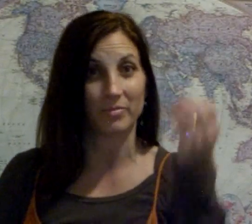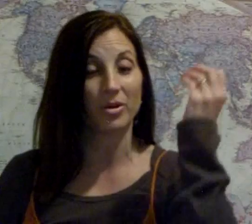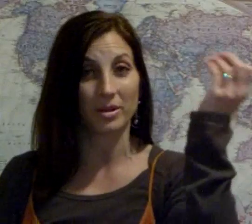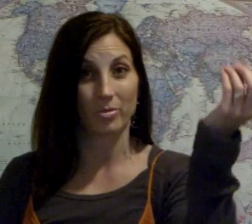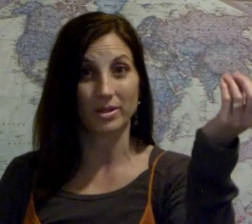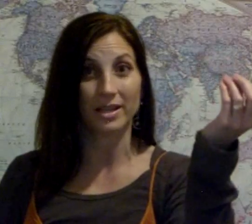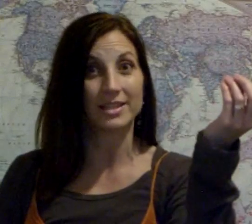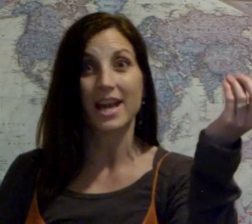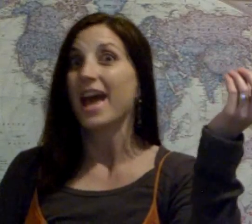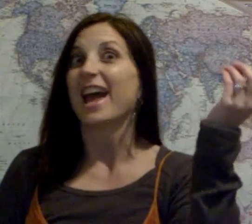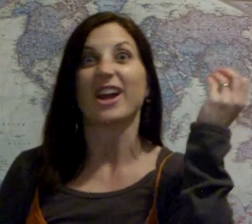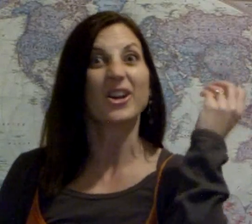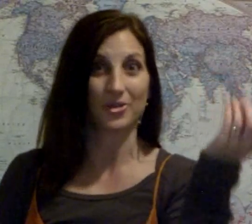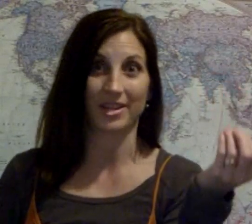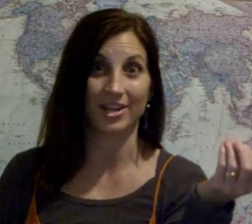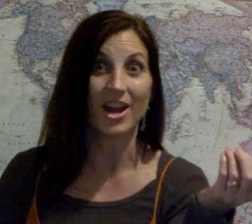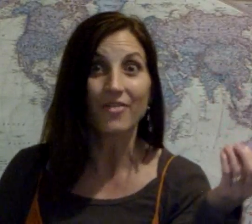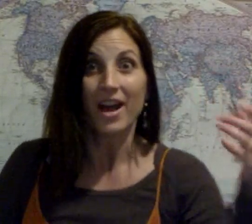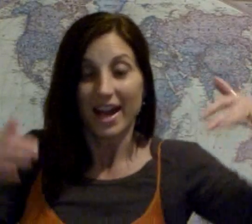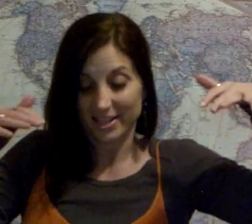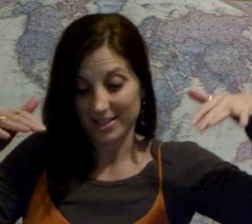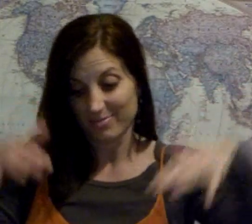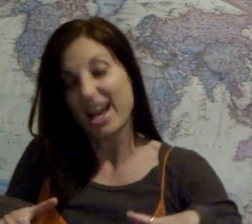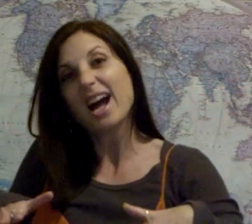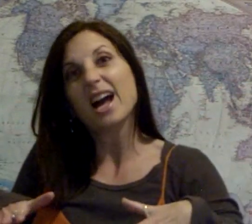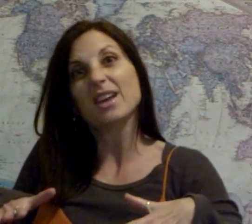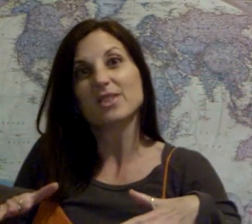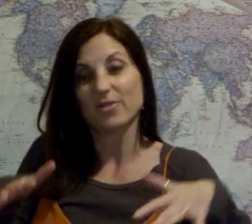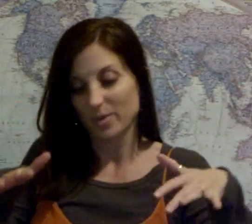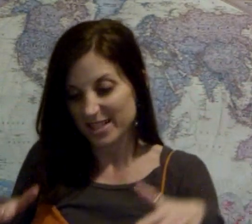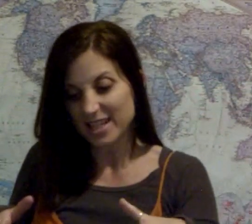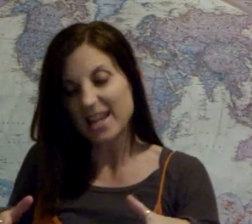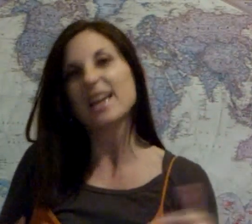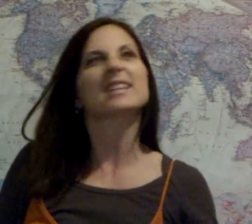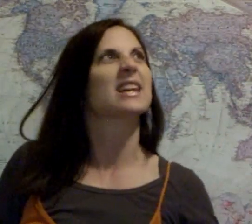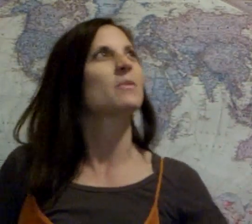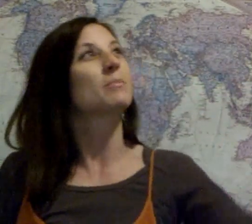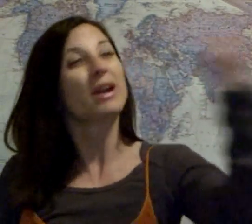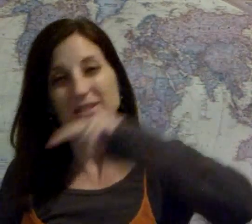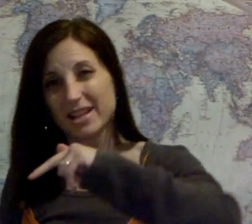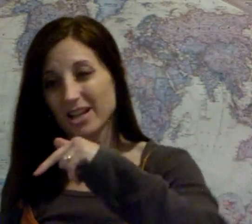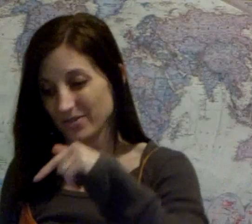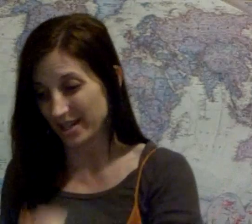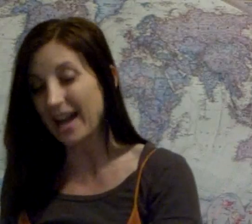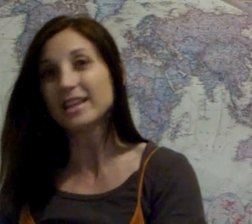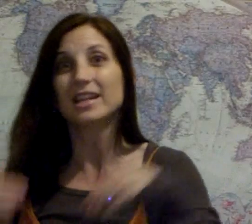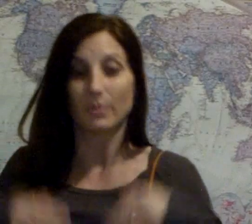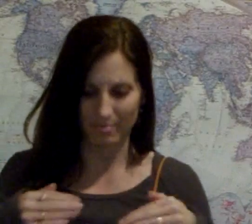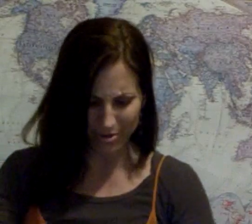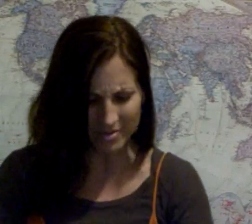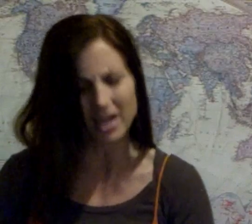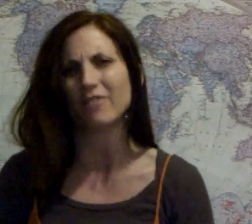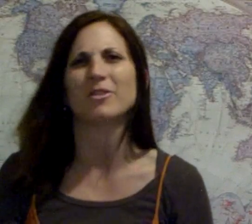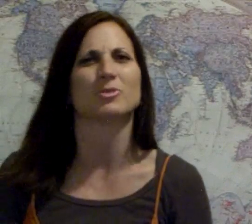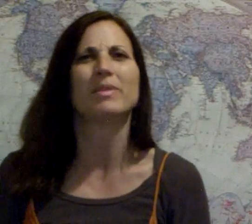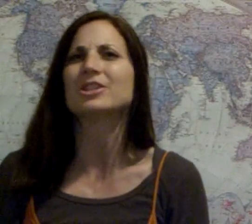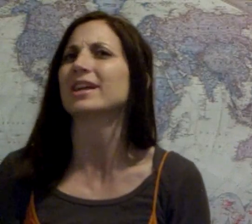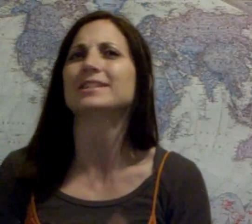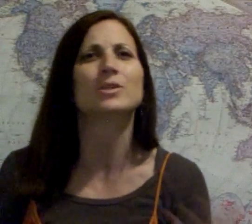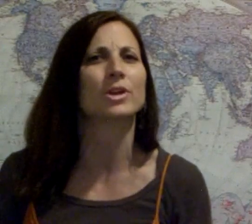at Port Douglas, and I couldn't get enough. I took some dyes off the Whitsundays, and I went parasailing, I've done Kylian, and I went bootmitting, I've mentioned Beach, and I didn't